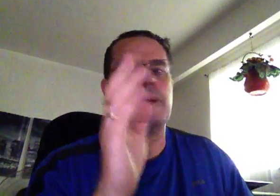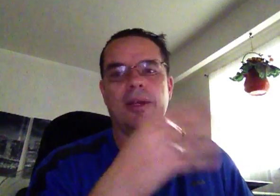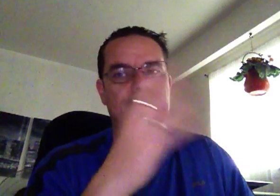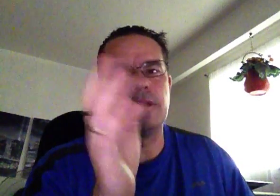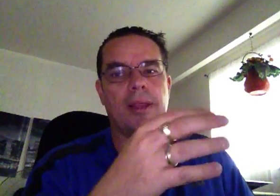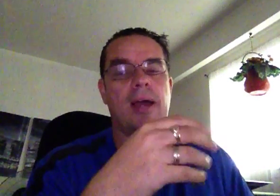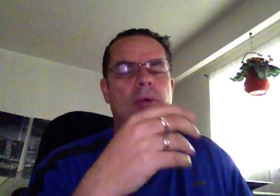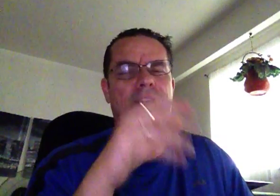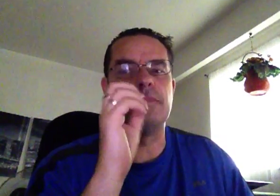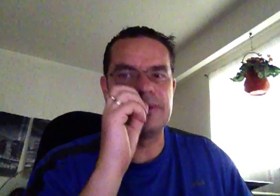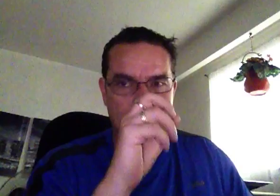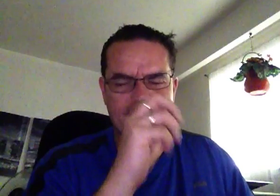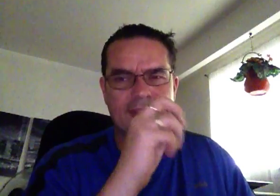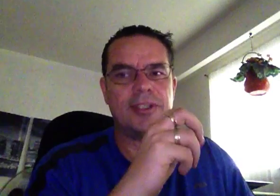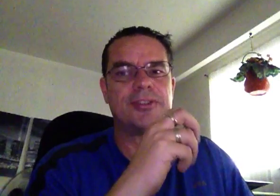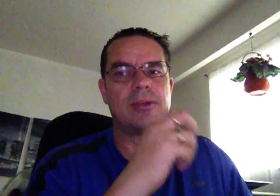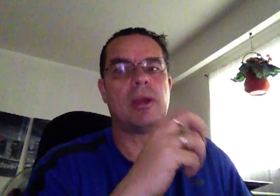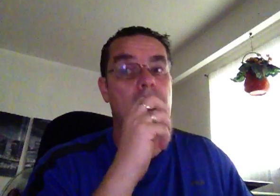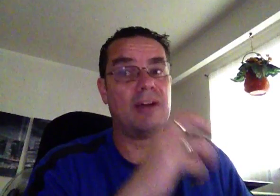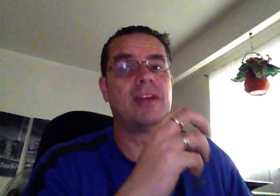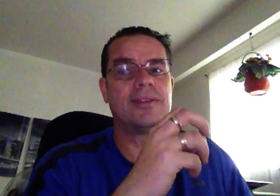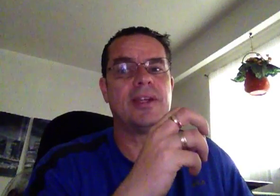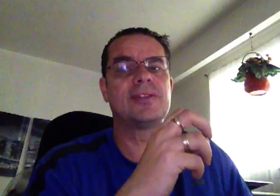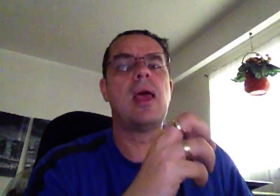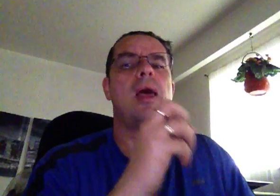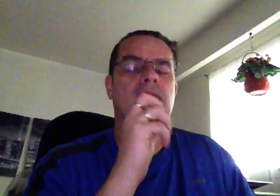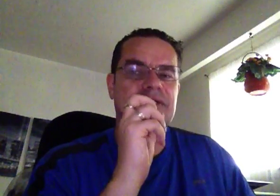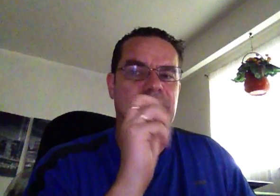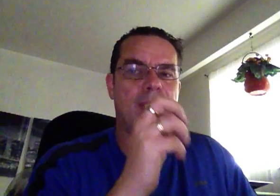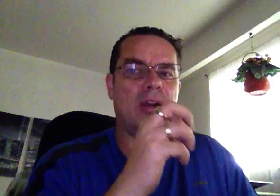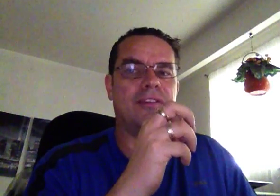and Metatrader, that, whatever, but Deltix is an interesting one. I love Deltix, it's very powerful.